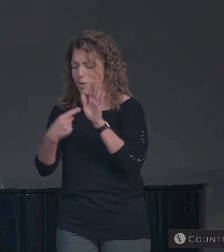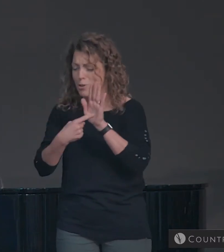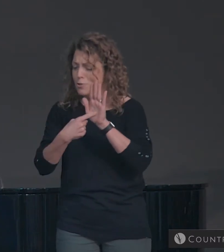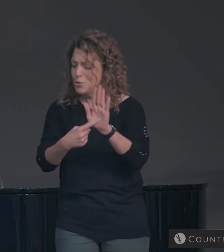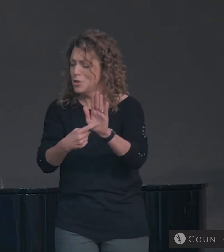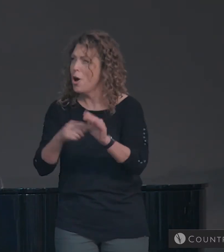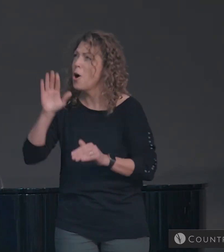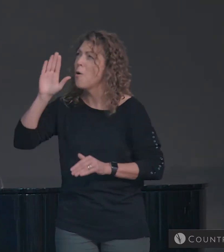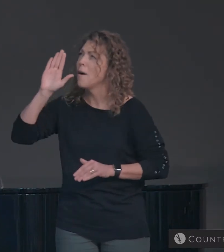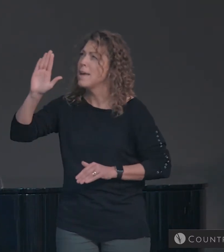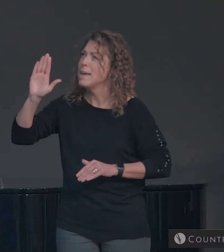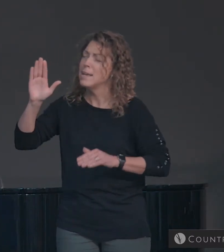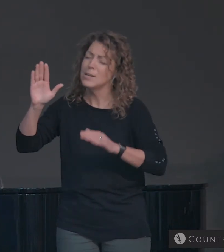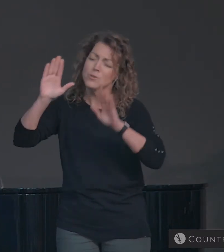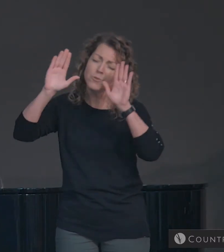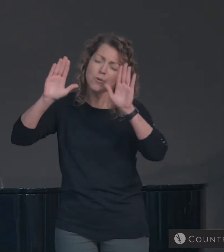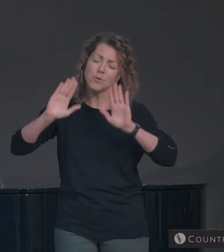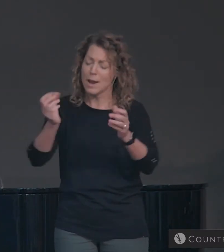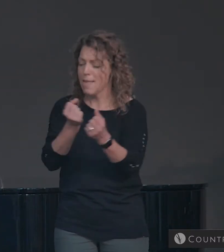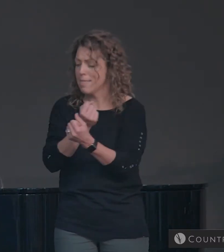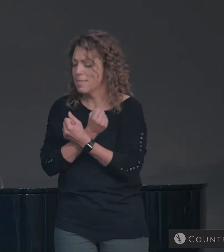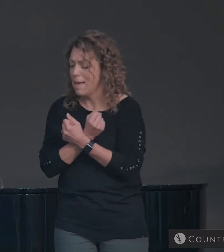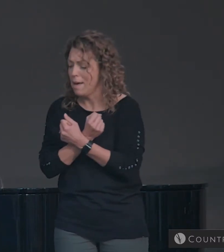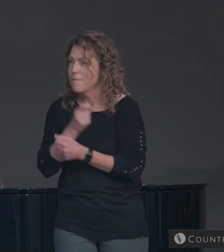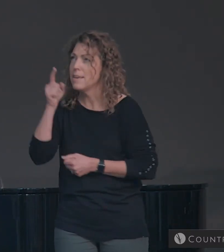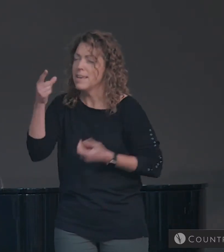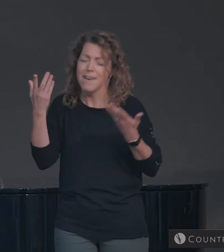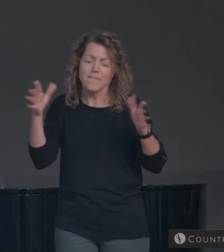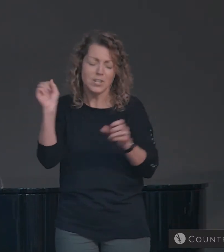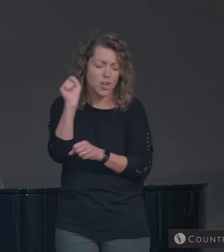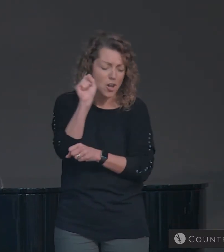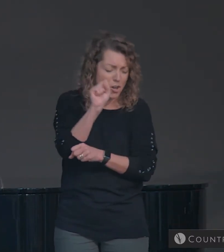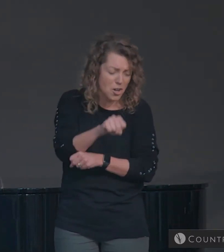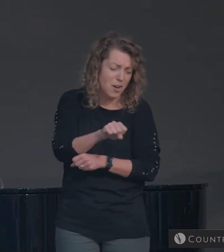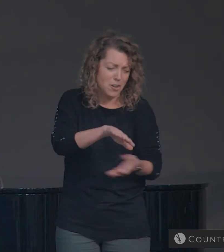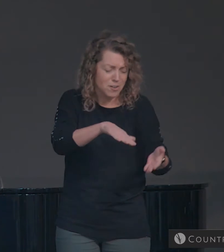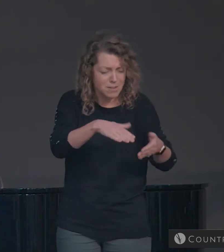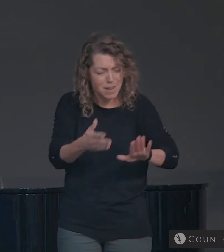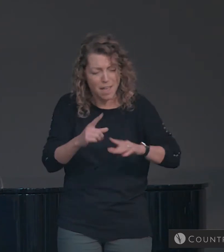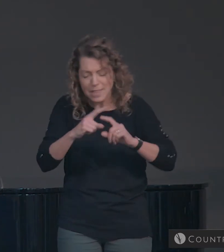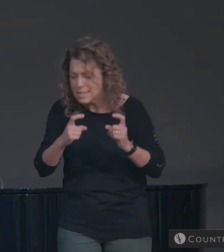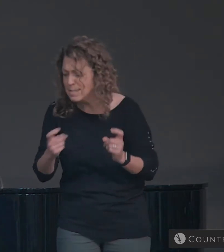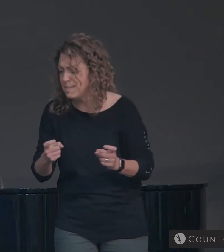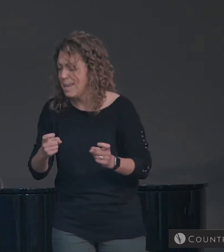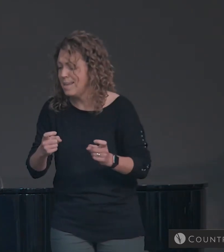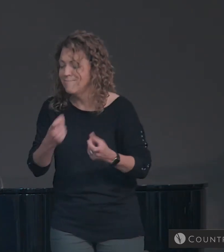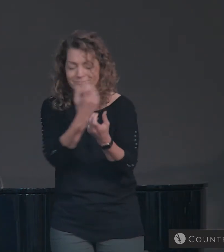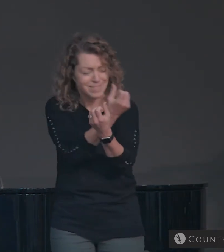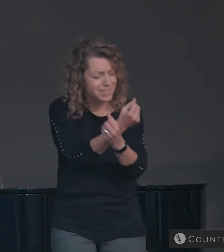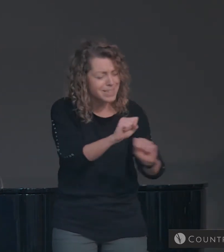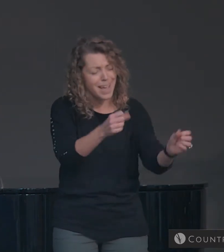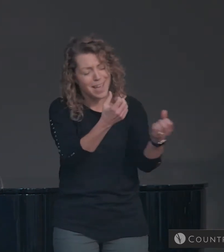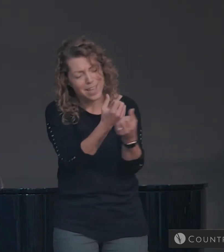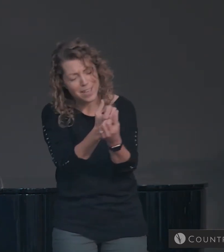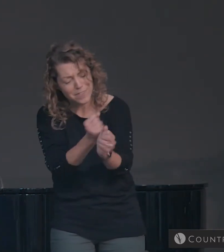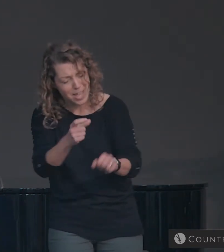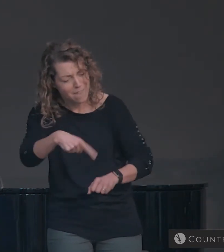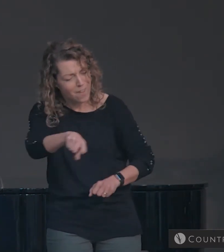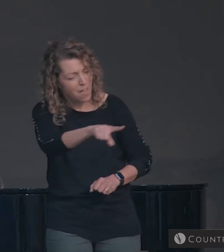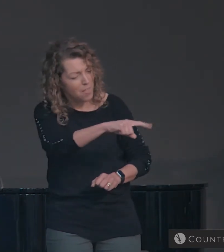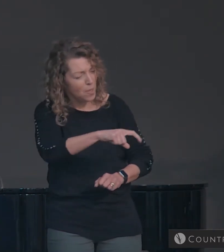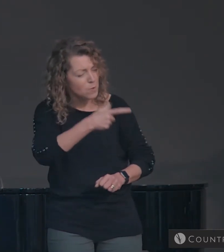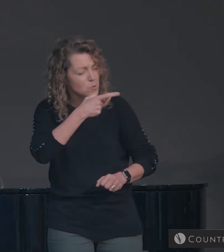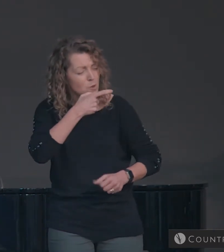great love. He has conquered death and sin. Saving all